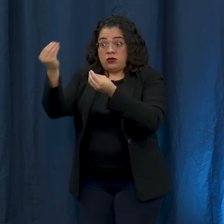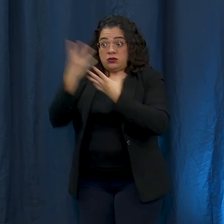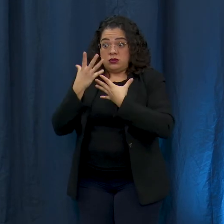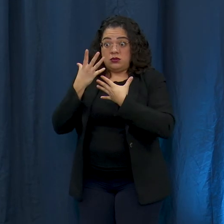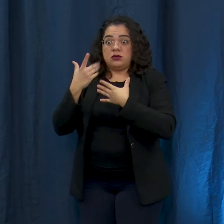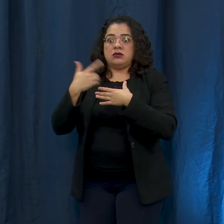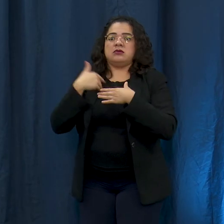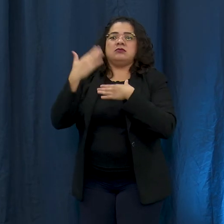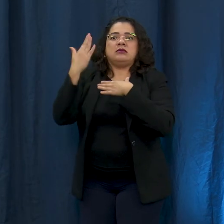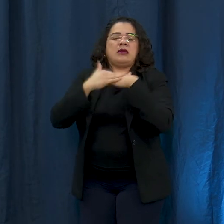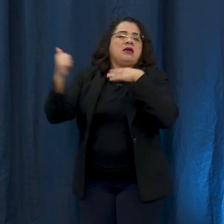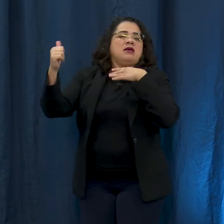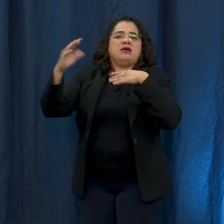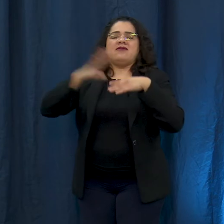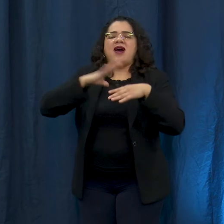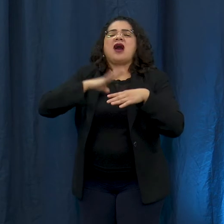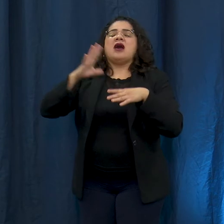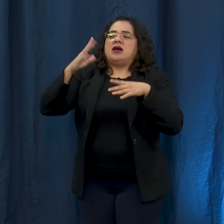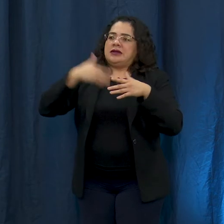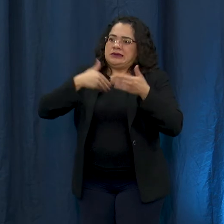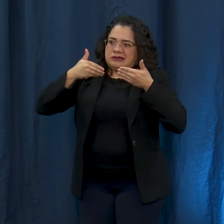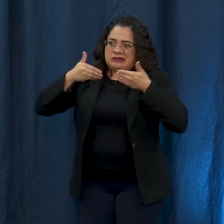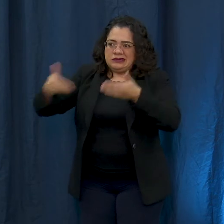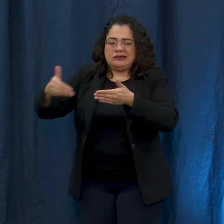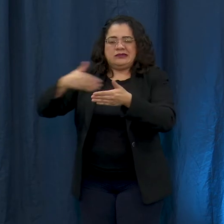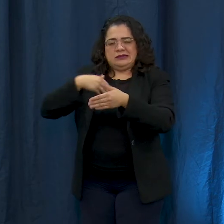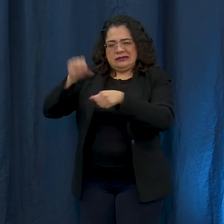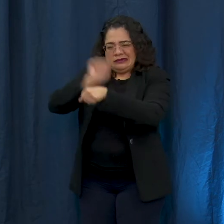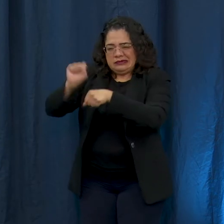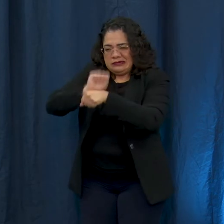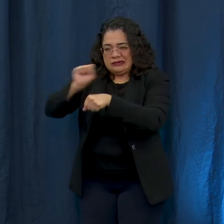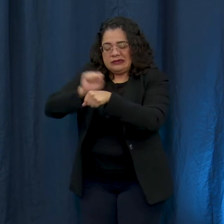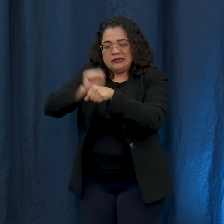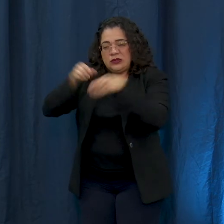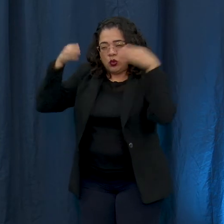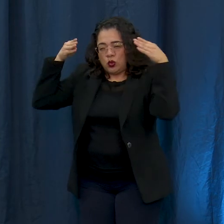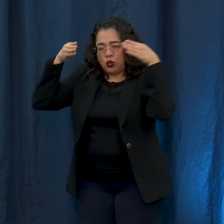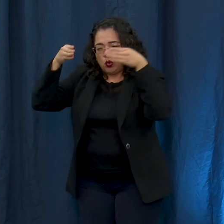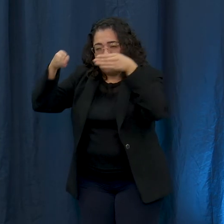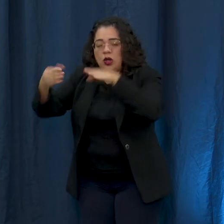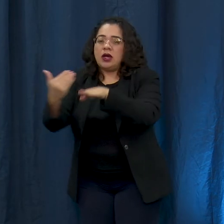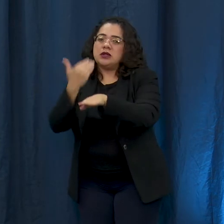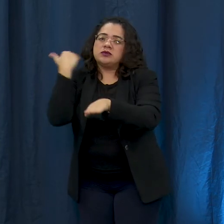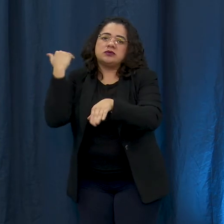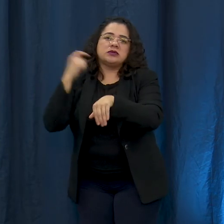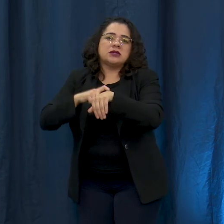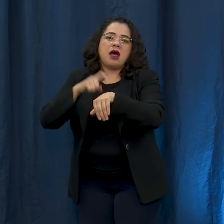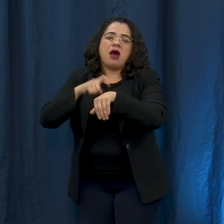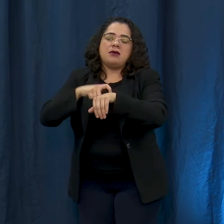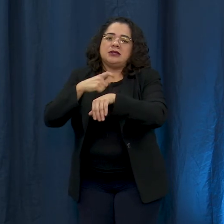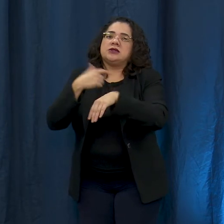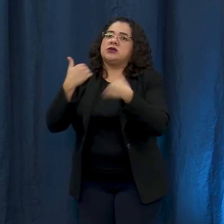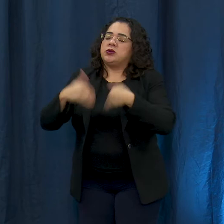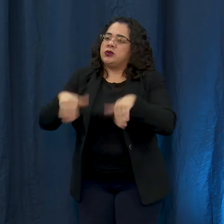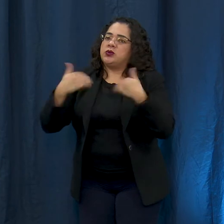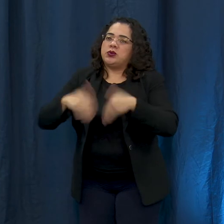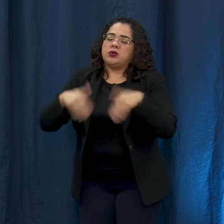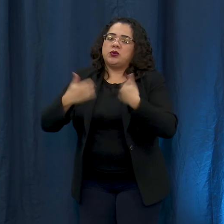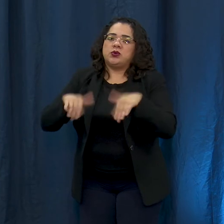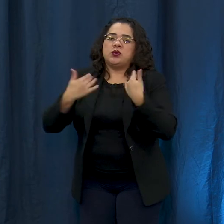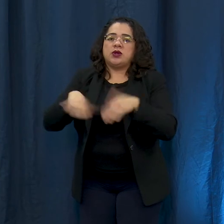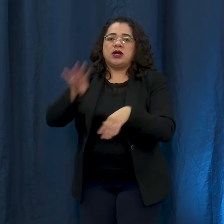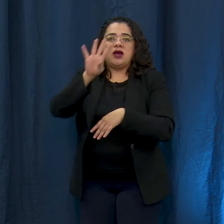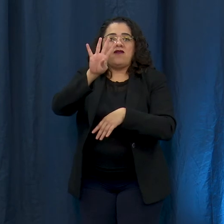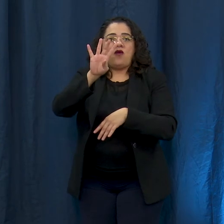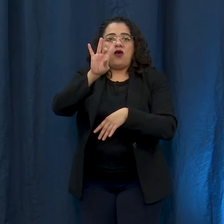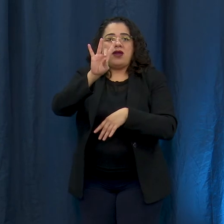facilities is very labor intensive and time-consuming. There will now moving forward be at least a 48